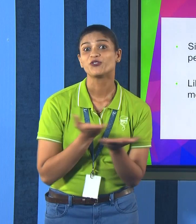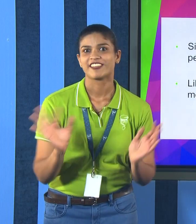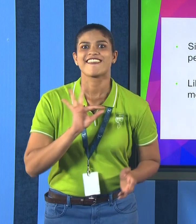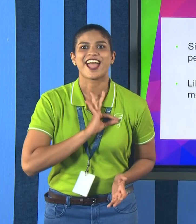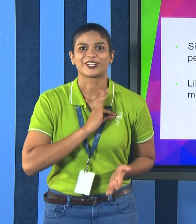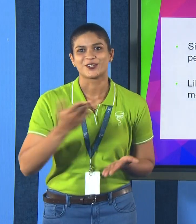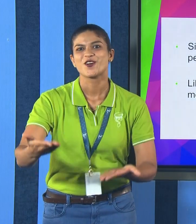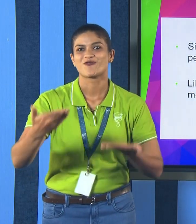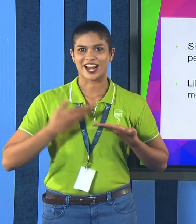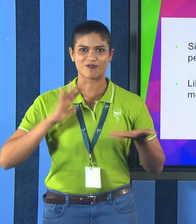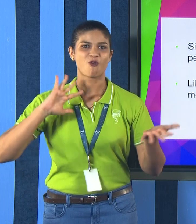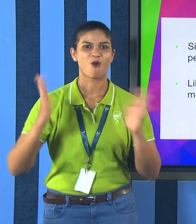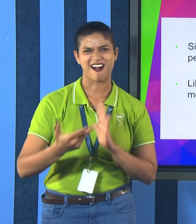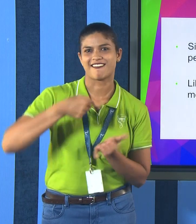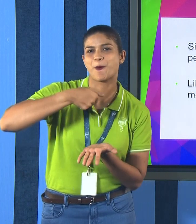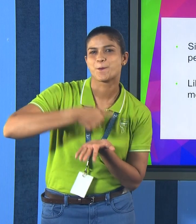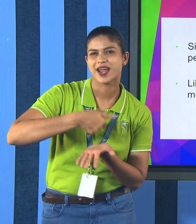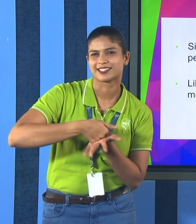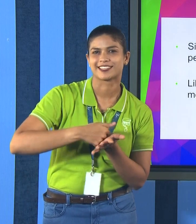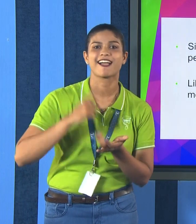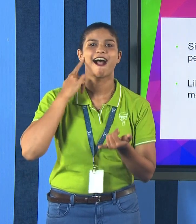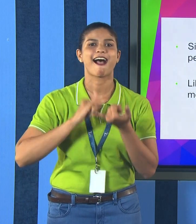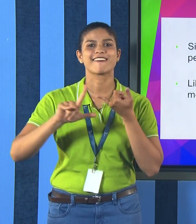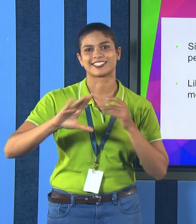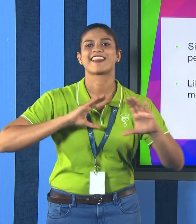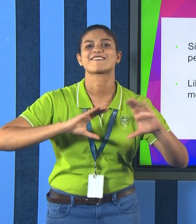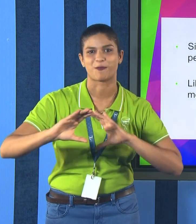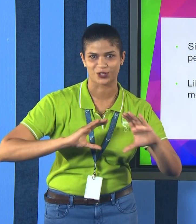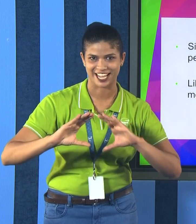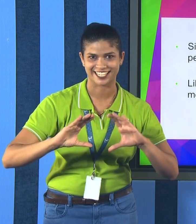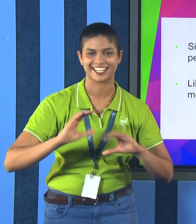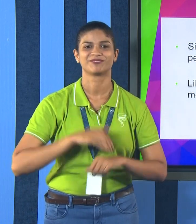We would like to welcome to the world of basic communication as part of Indian sign language.